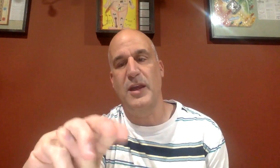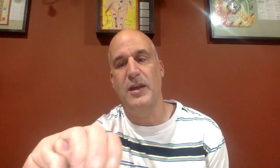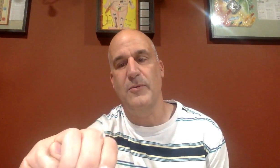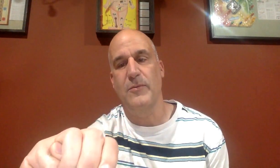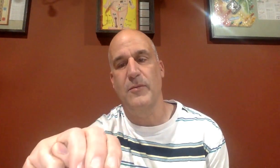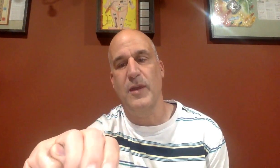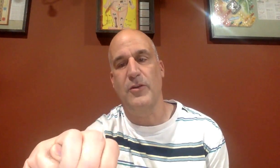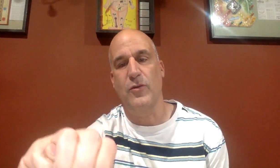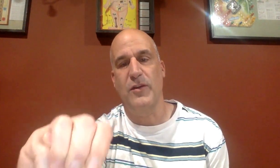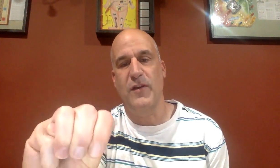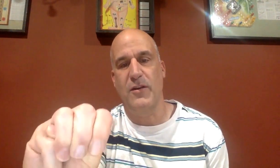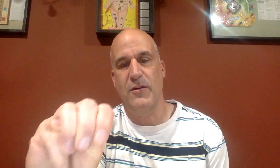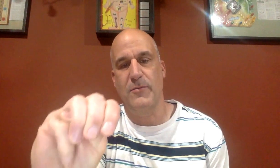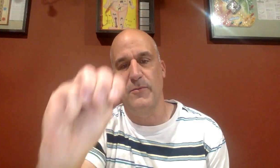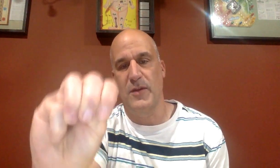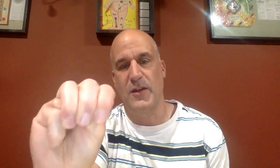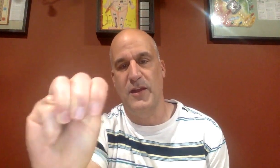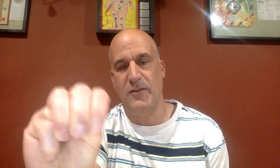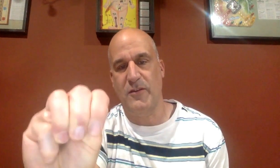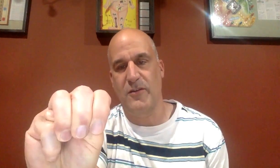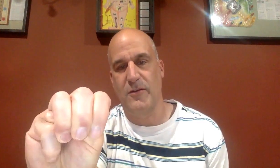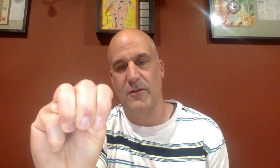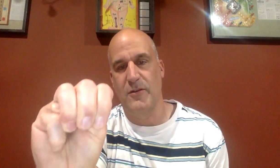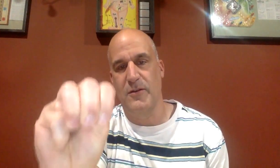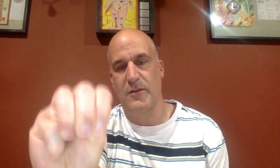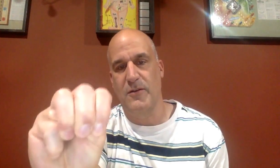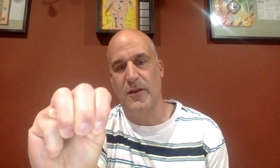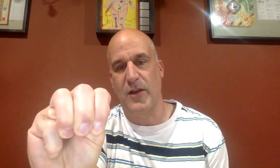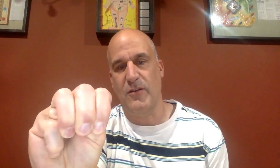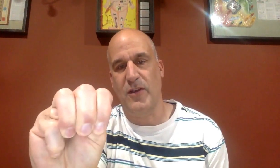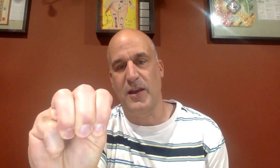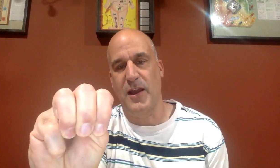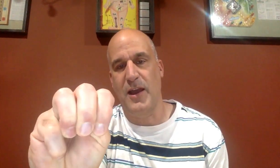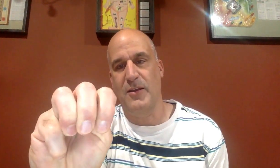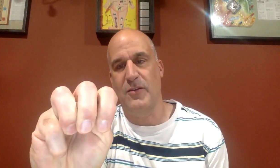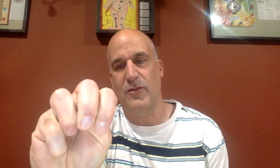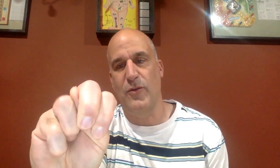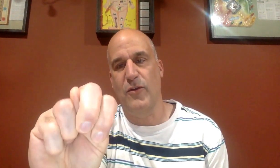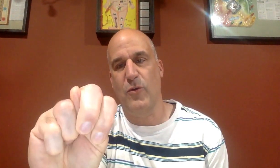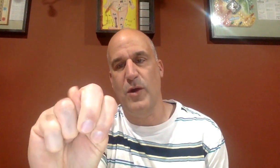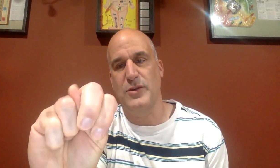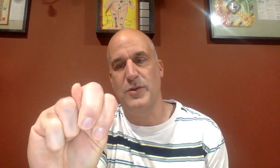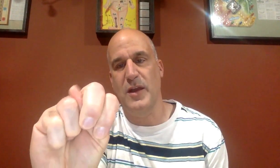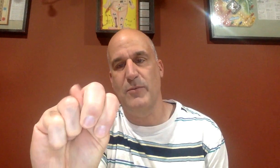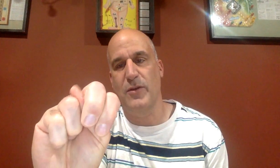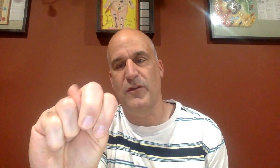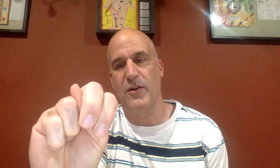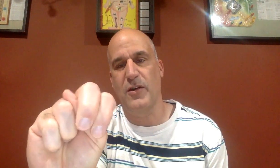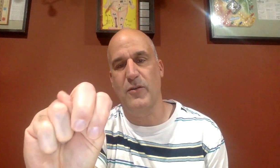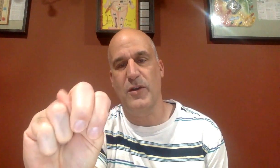and your ring finger like this. That's what it looks like. And N, you just move it over one between the middle finger and the ring